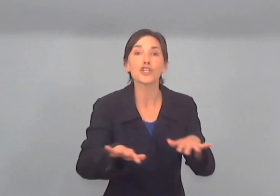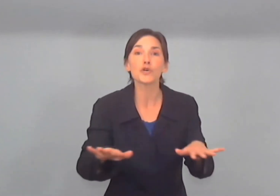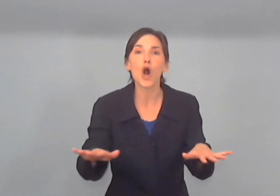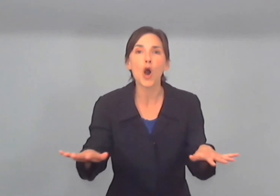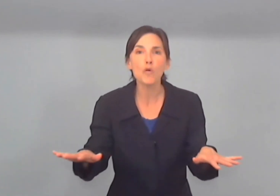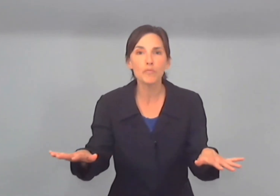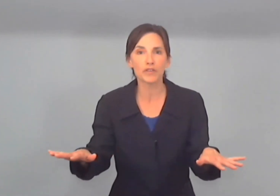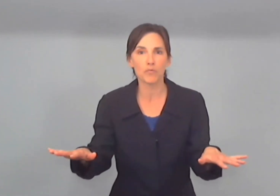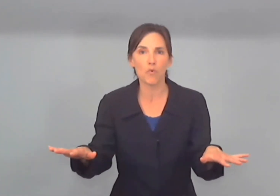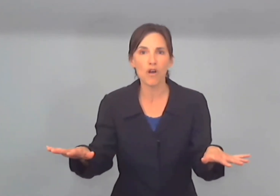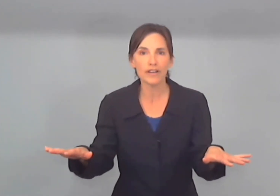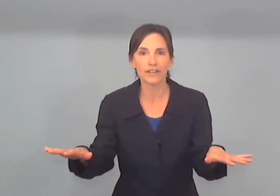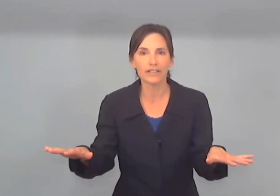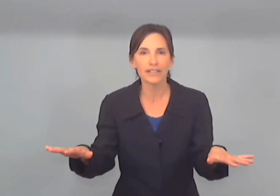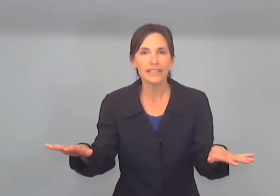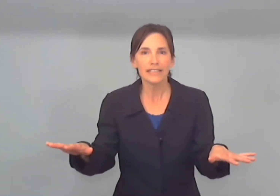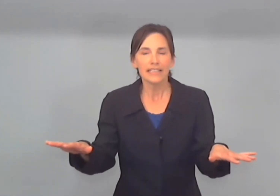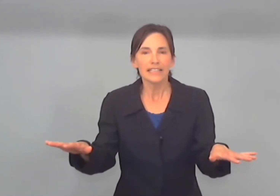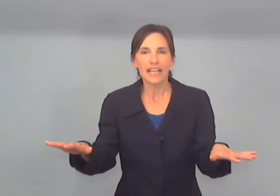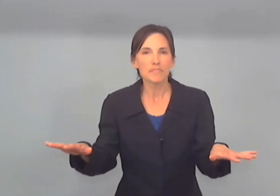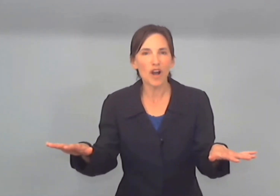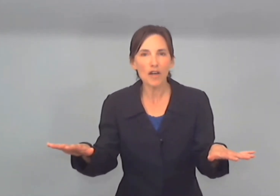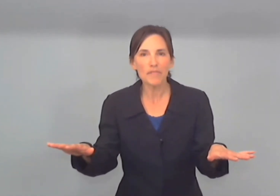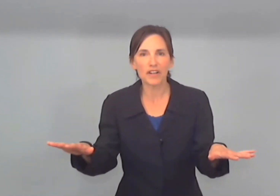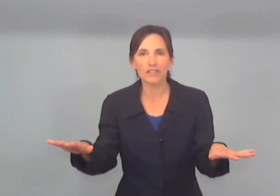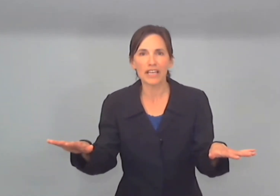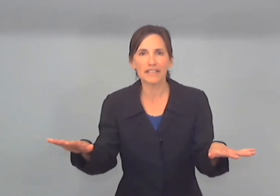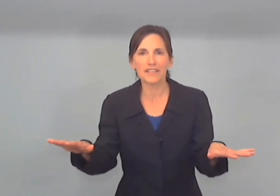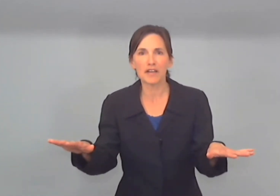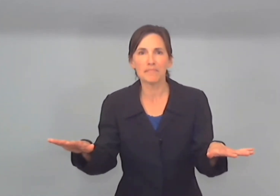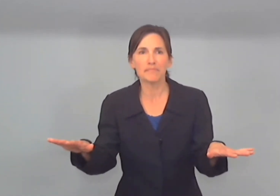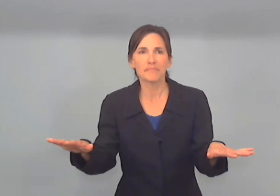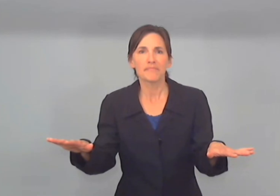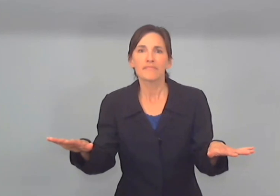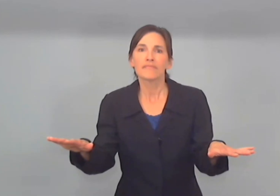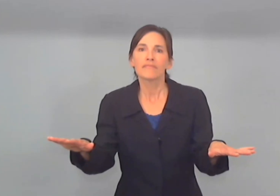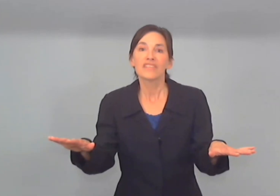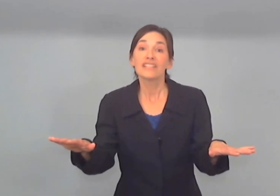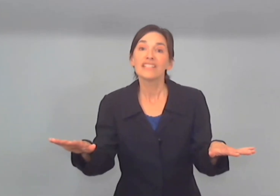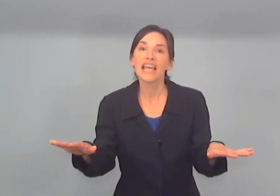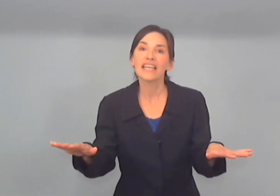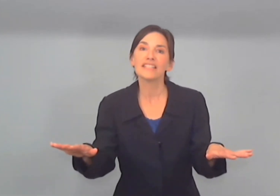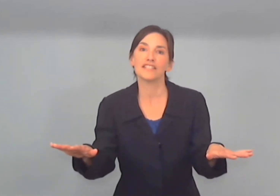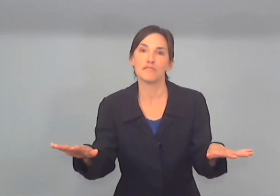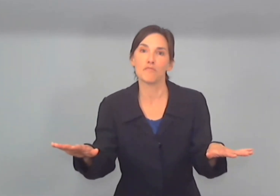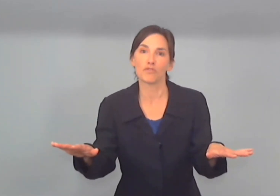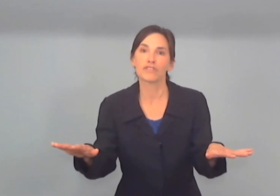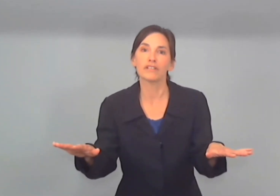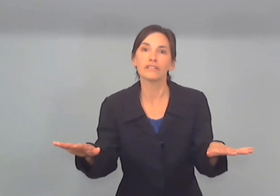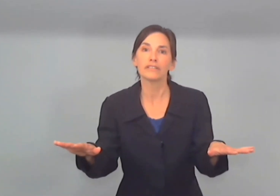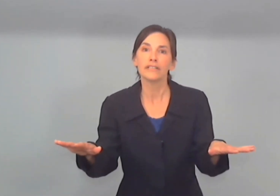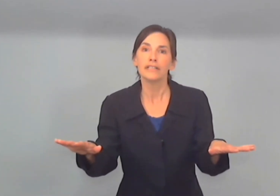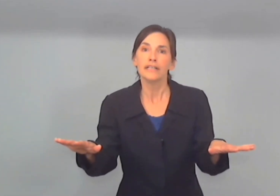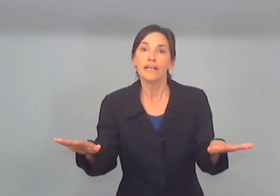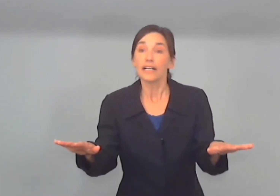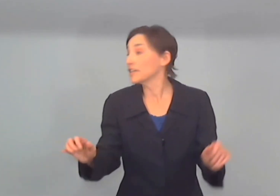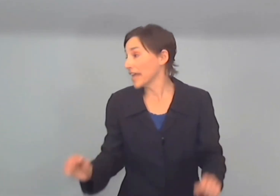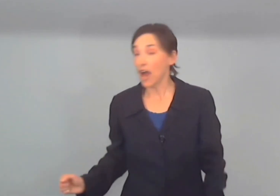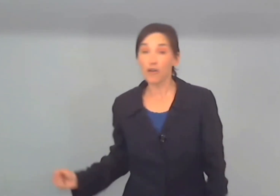open water and bob there like some tasty morsel until the outrigger